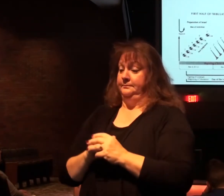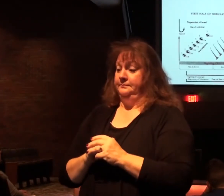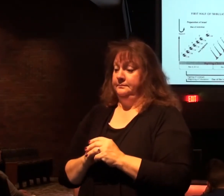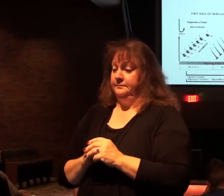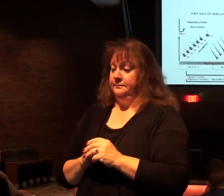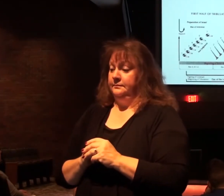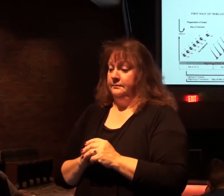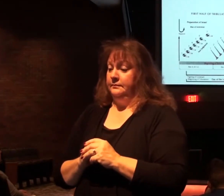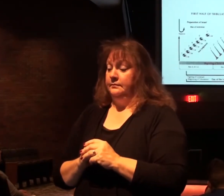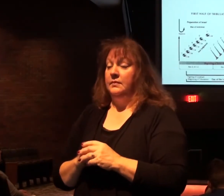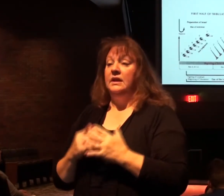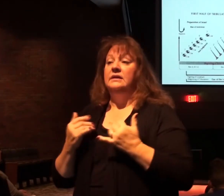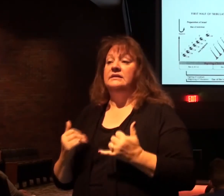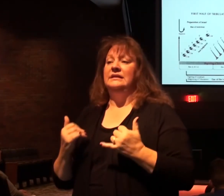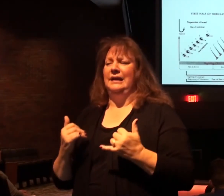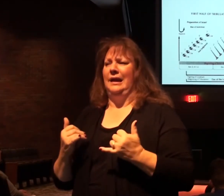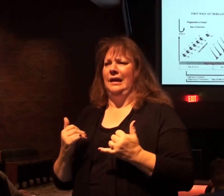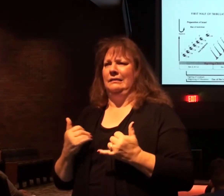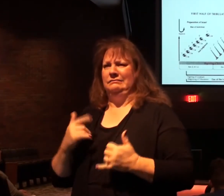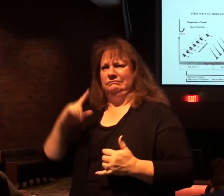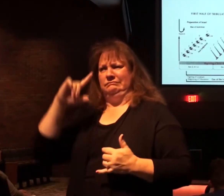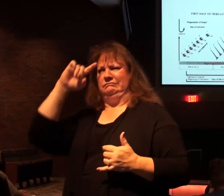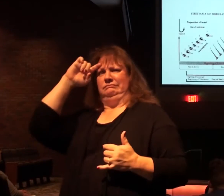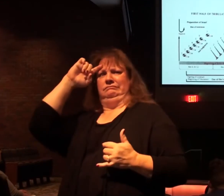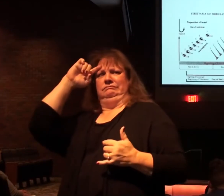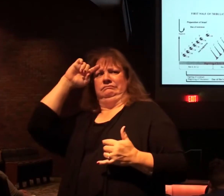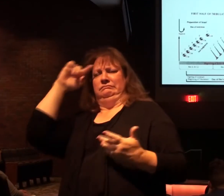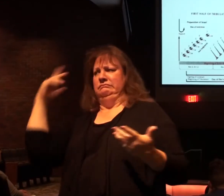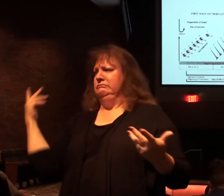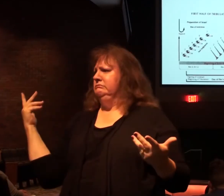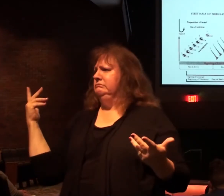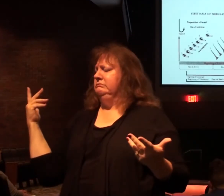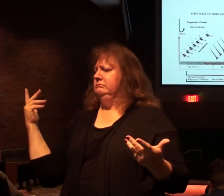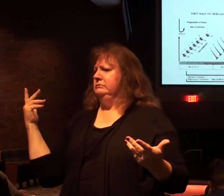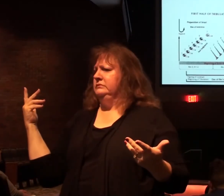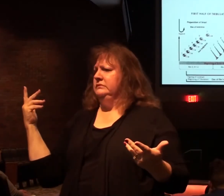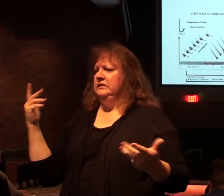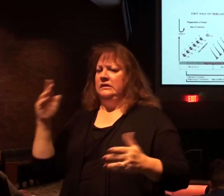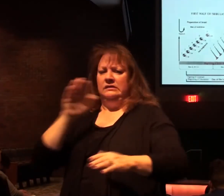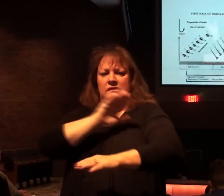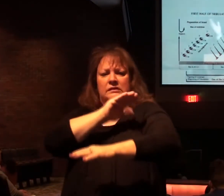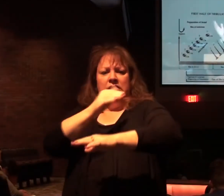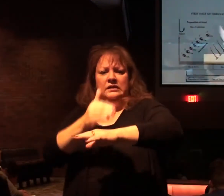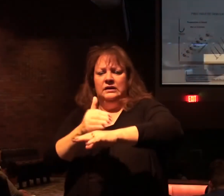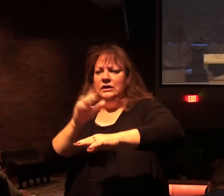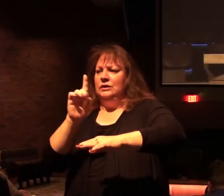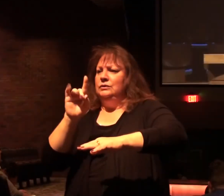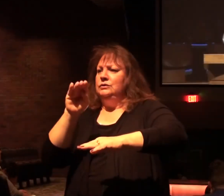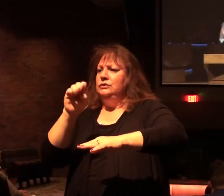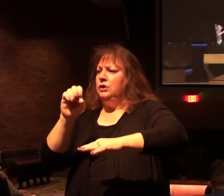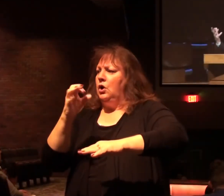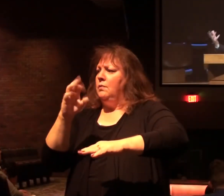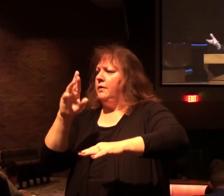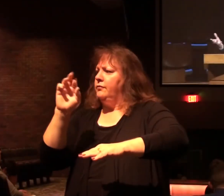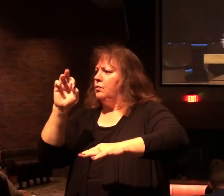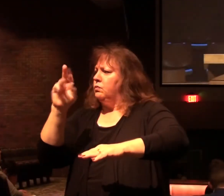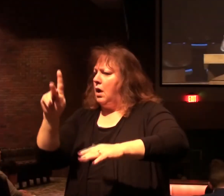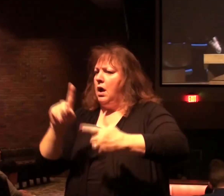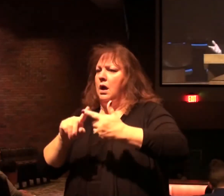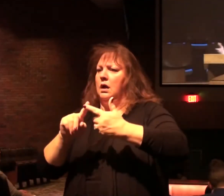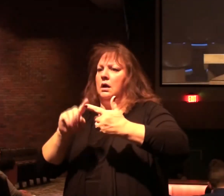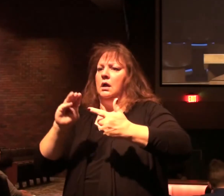Now, today we have problems with that because we've got a dome of the rock and a mosque up there.